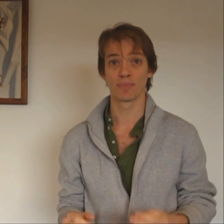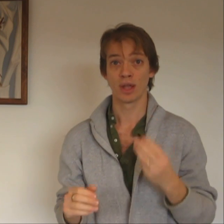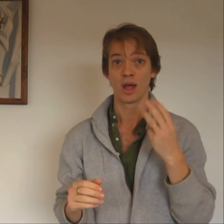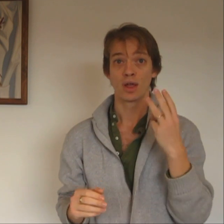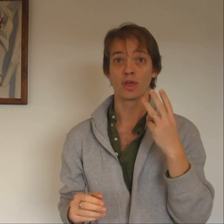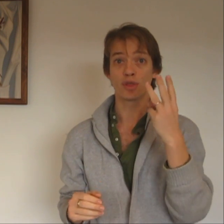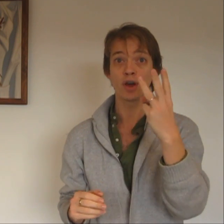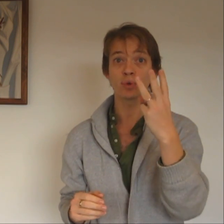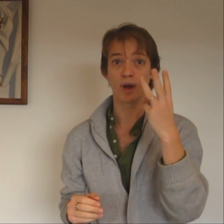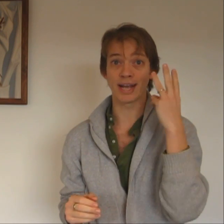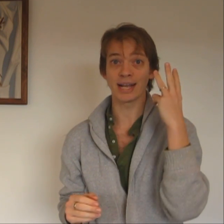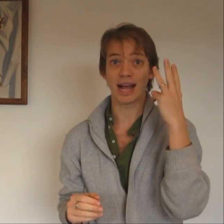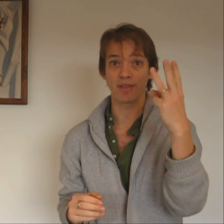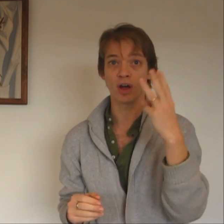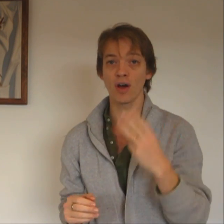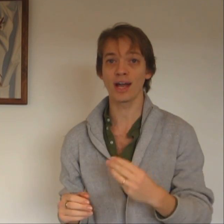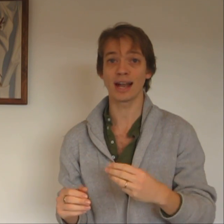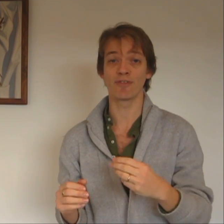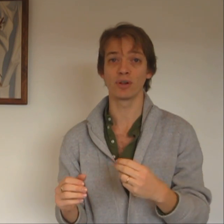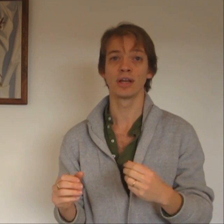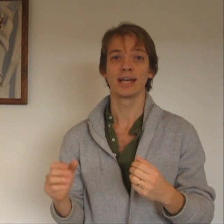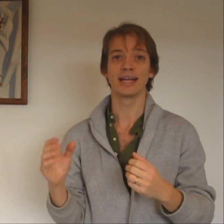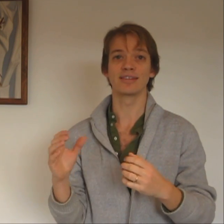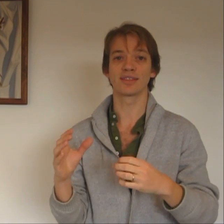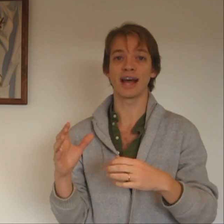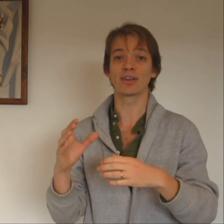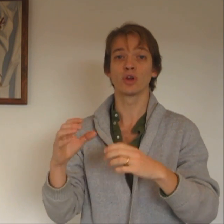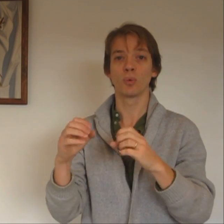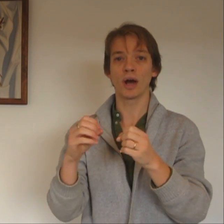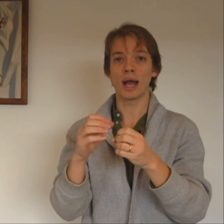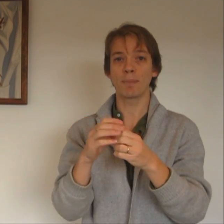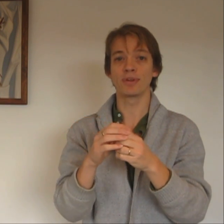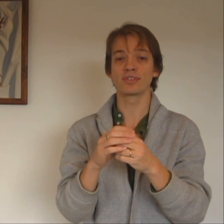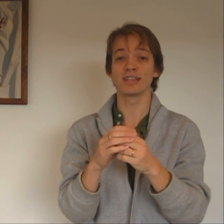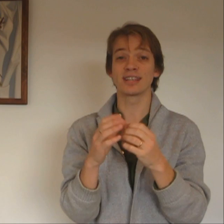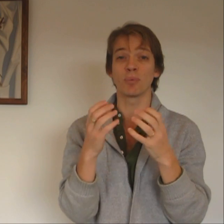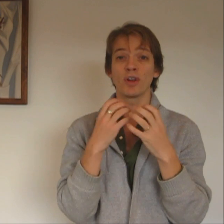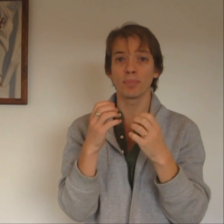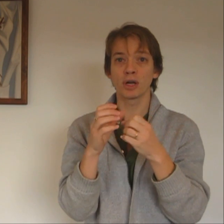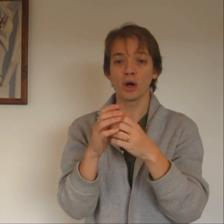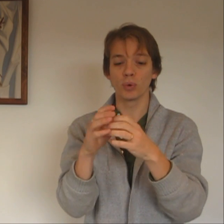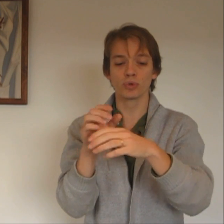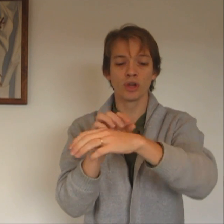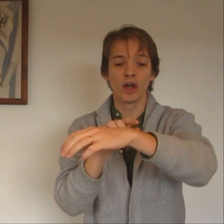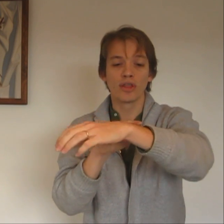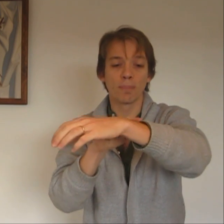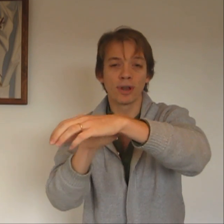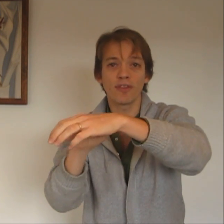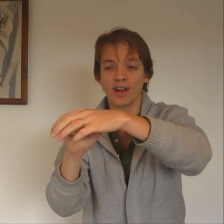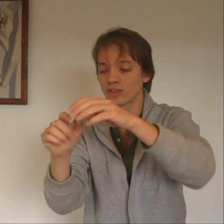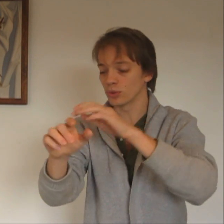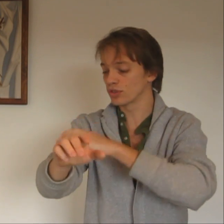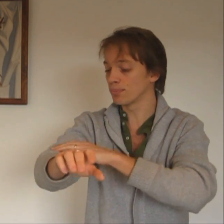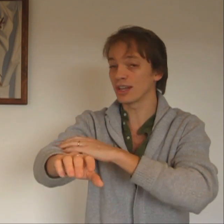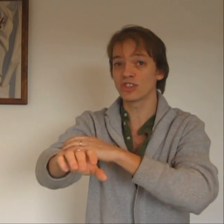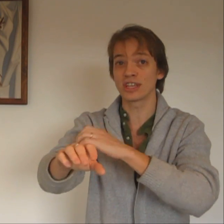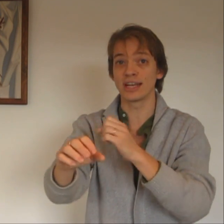The third way, at the higher level, is that what happens is that when I'm cold, the blood vessels in my skin,